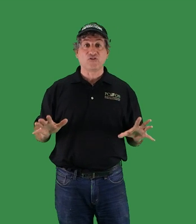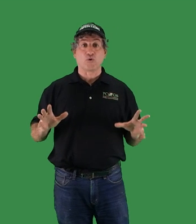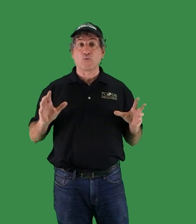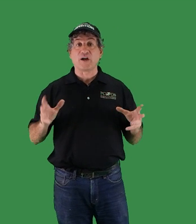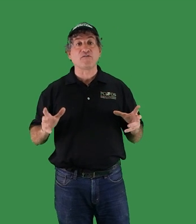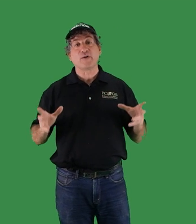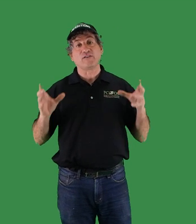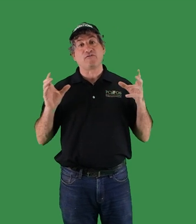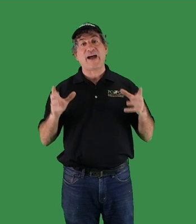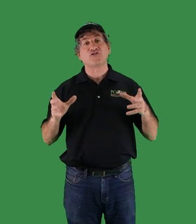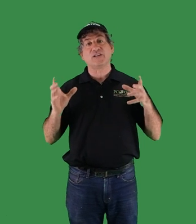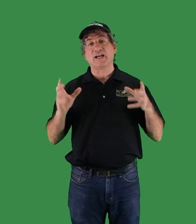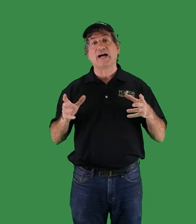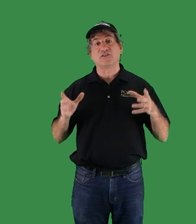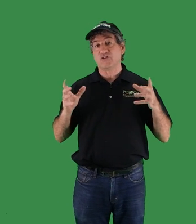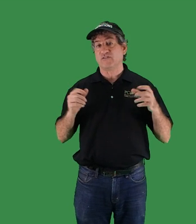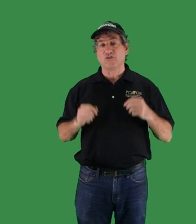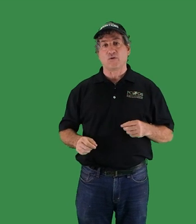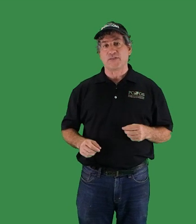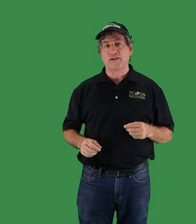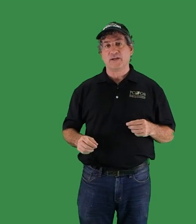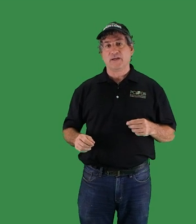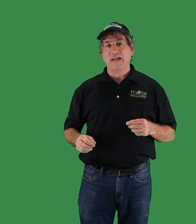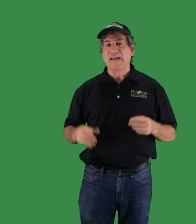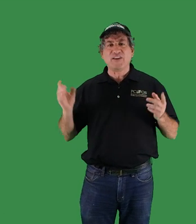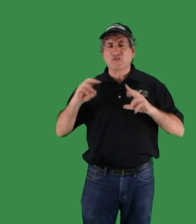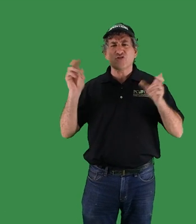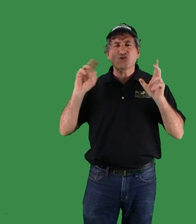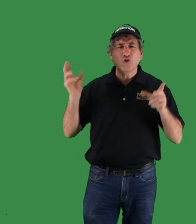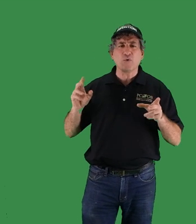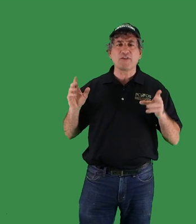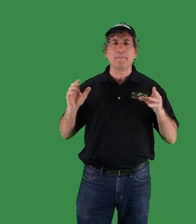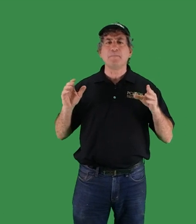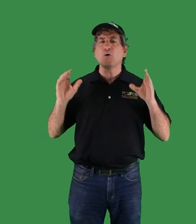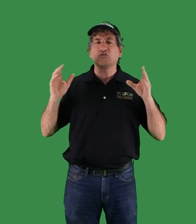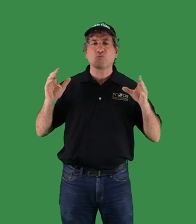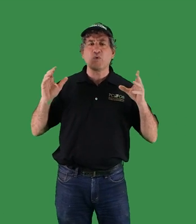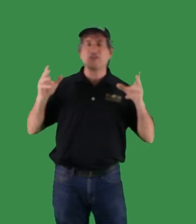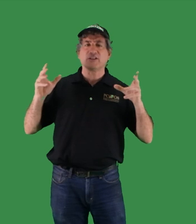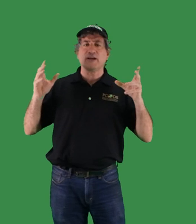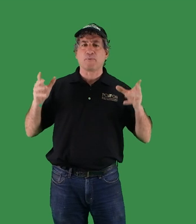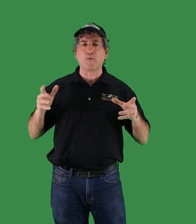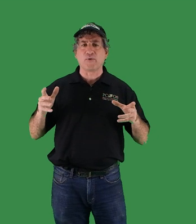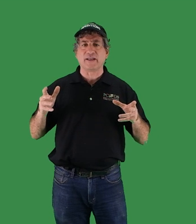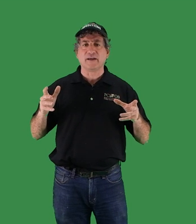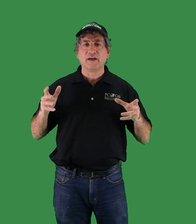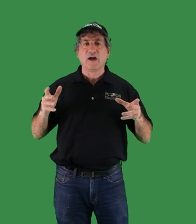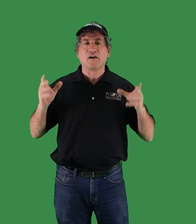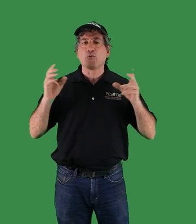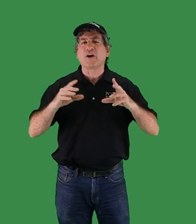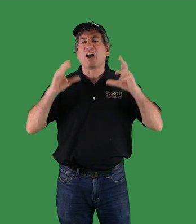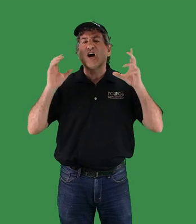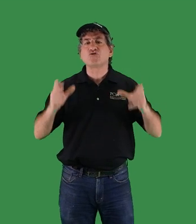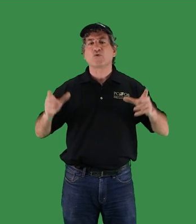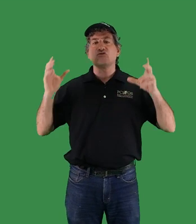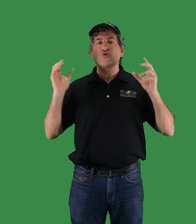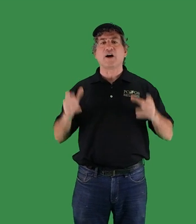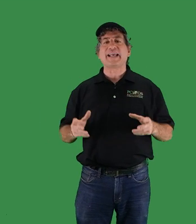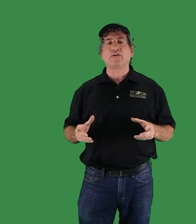toward recovering the fragile ecology of the North. And these are just two of the most regionally appropriate of the 100 drawdown